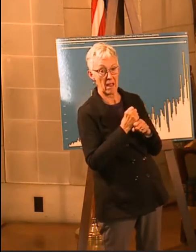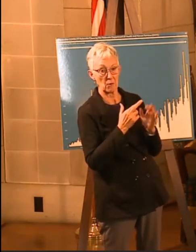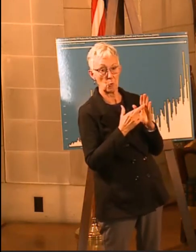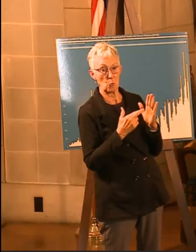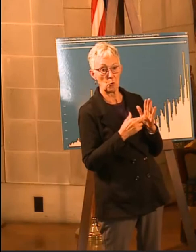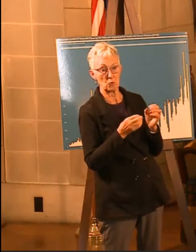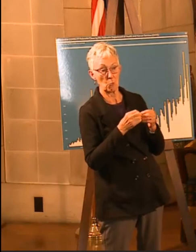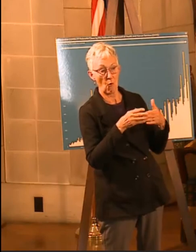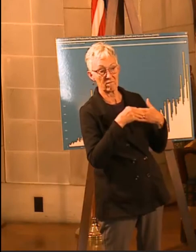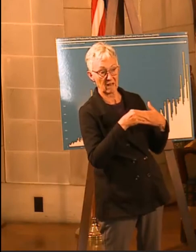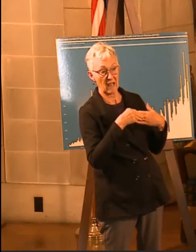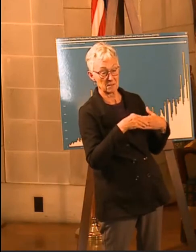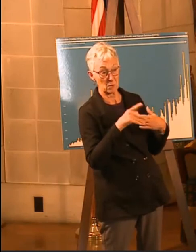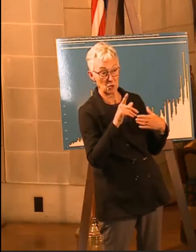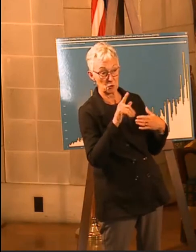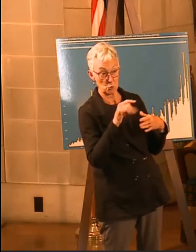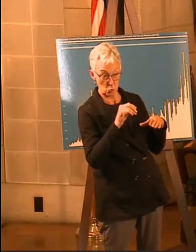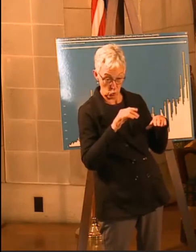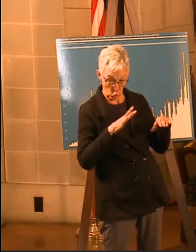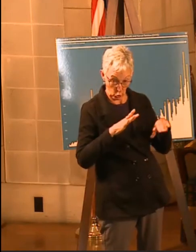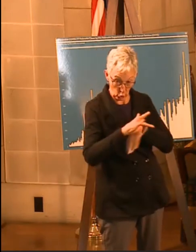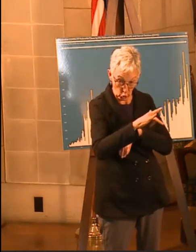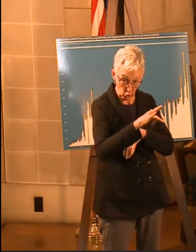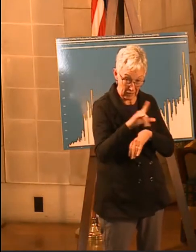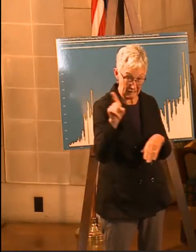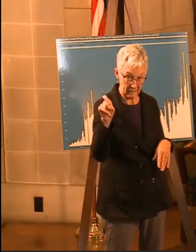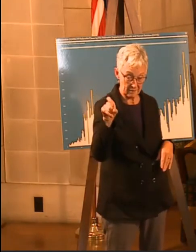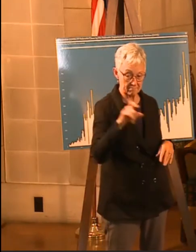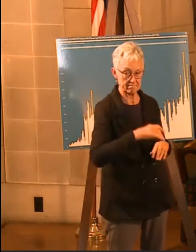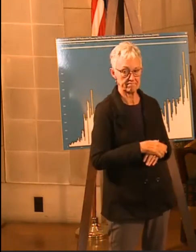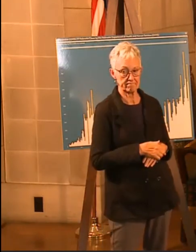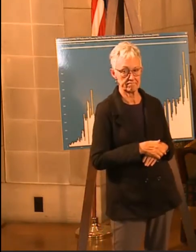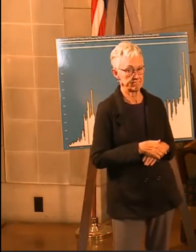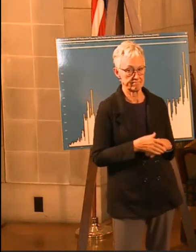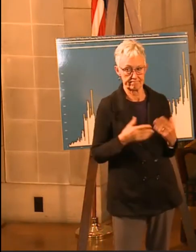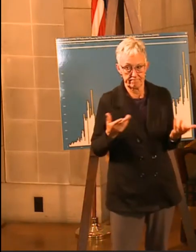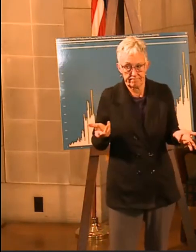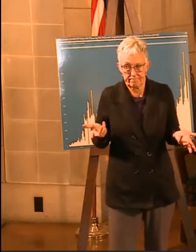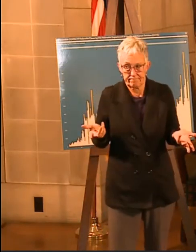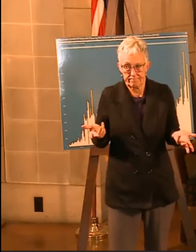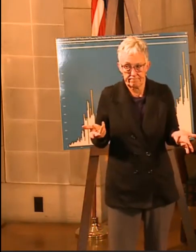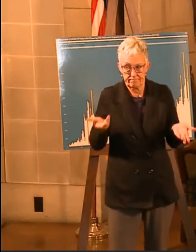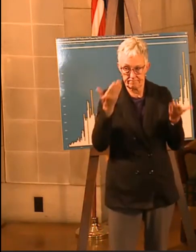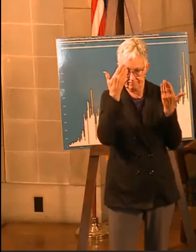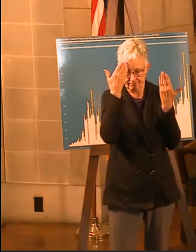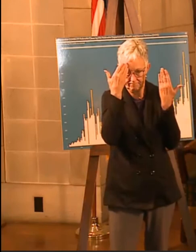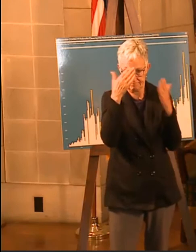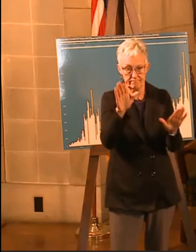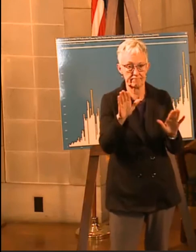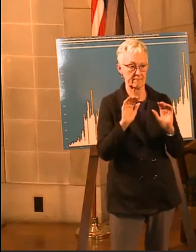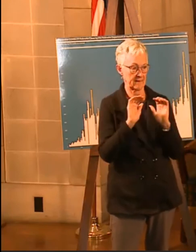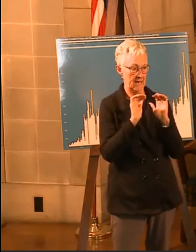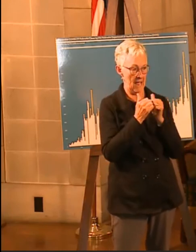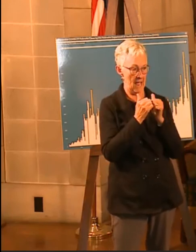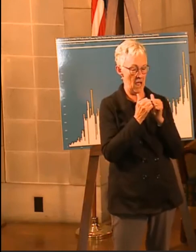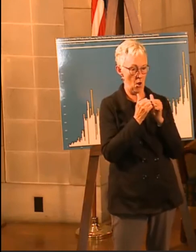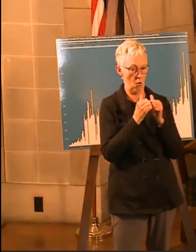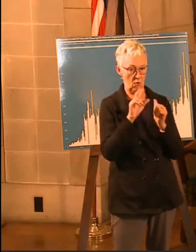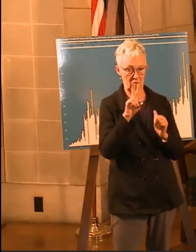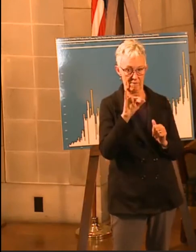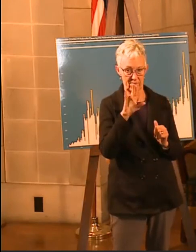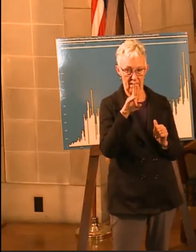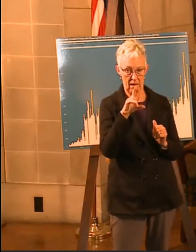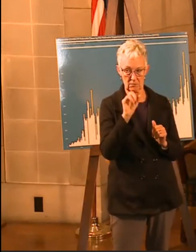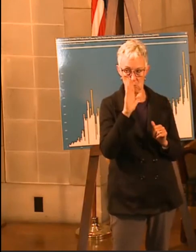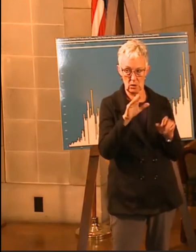loosen up too early, too much? And here's the deal. Nobody really knows how this, you know, knew what this virus was going